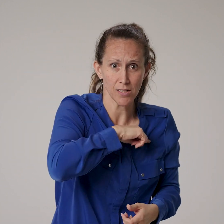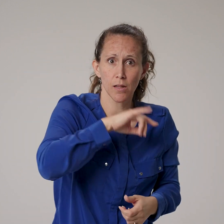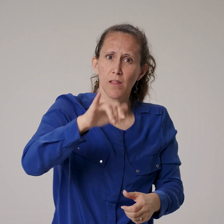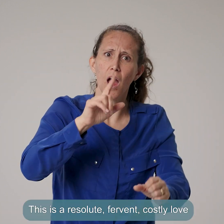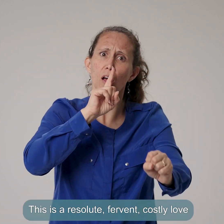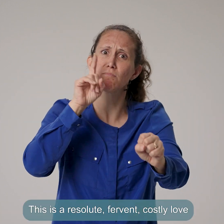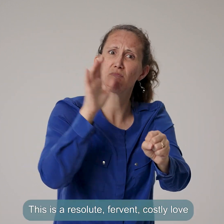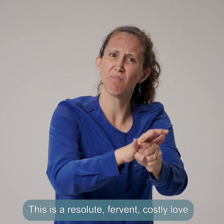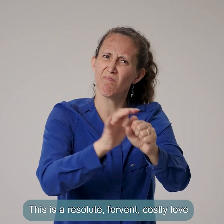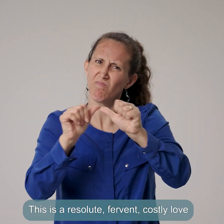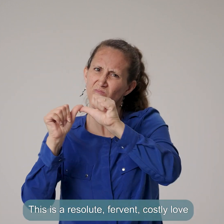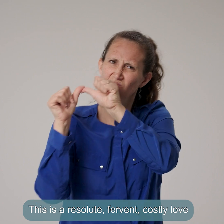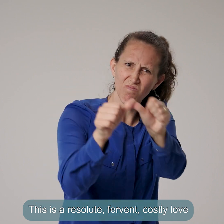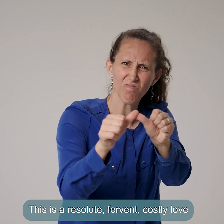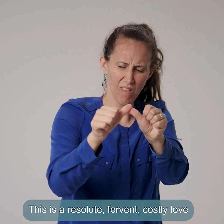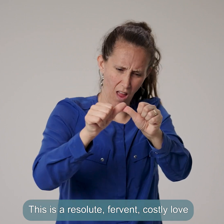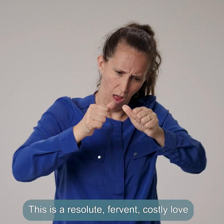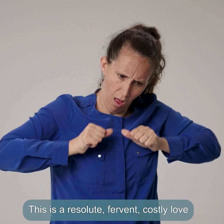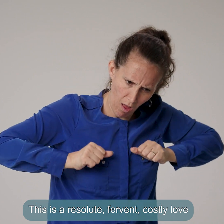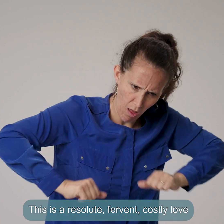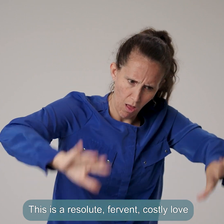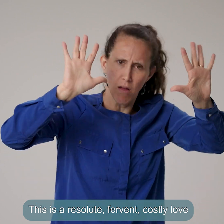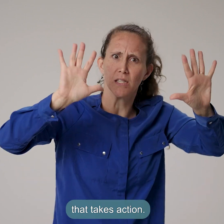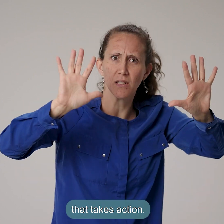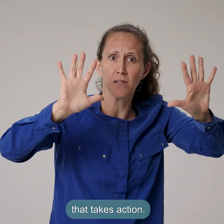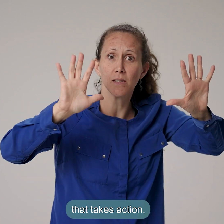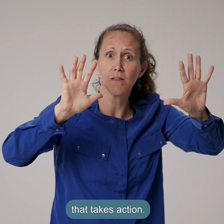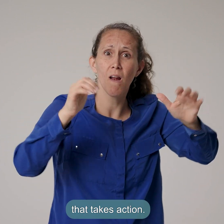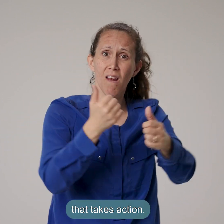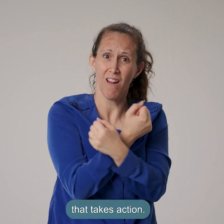This is a resolute, fervent, costly love that takes action.